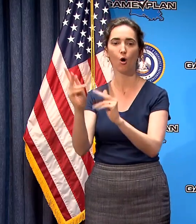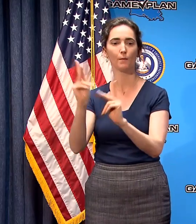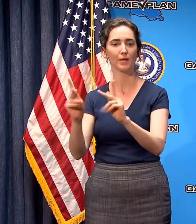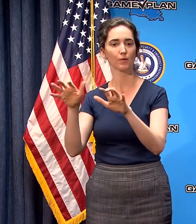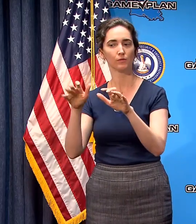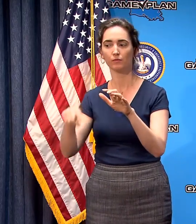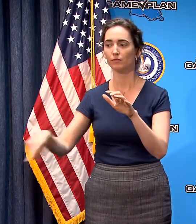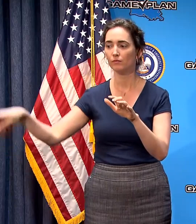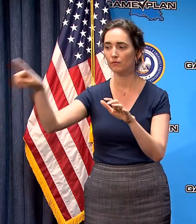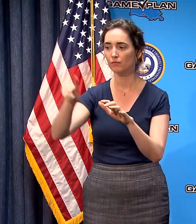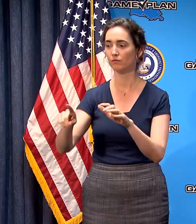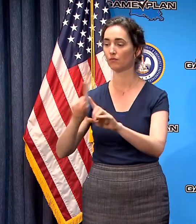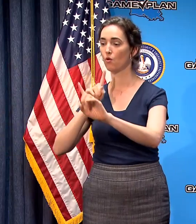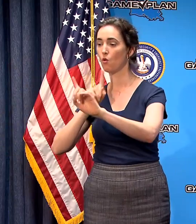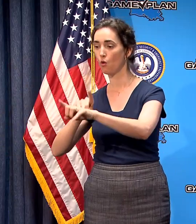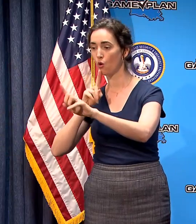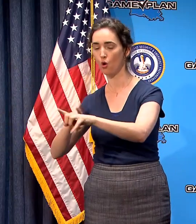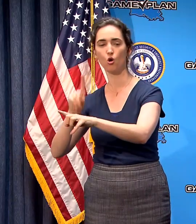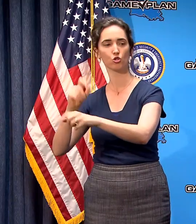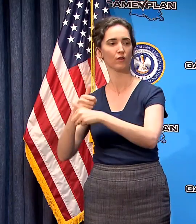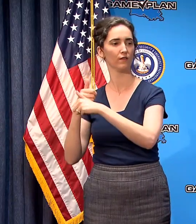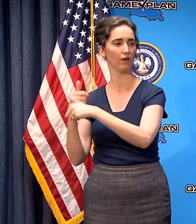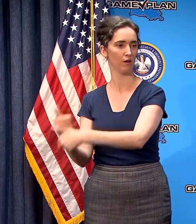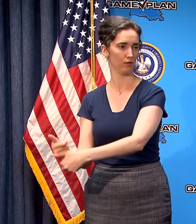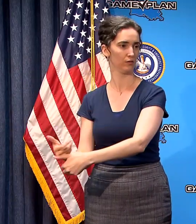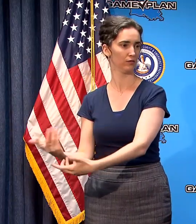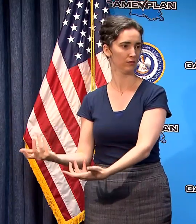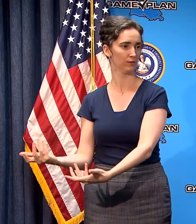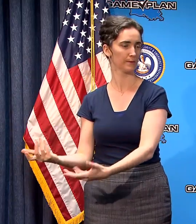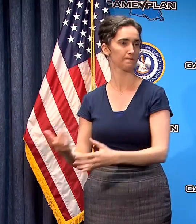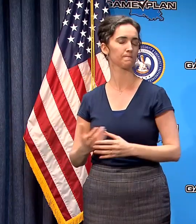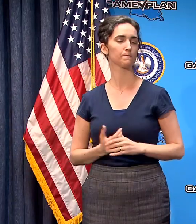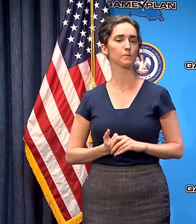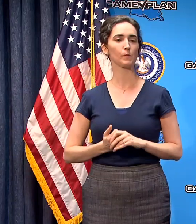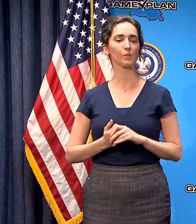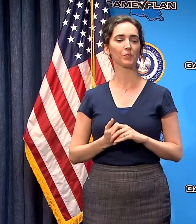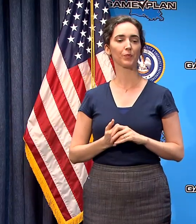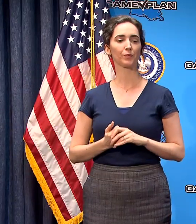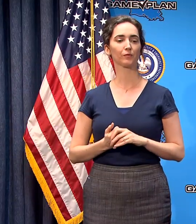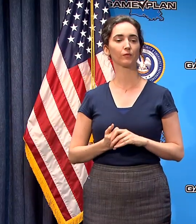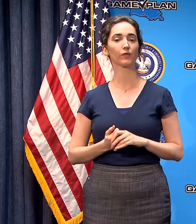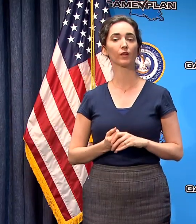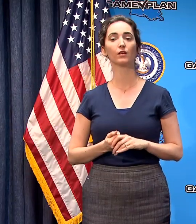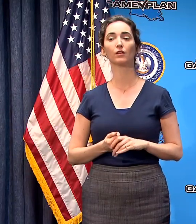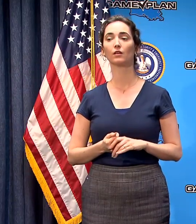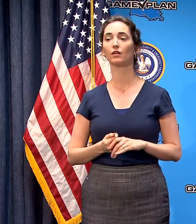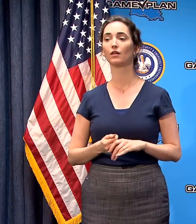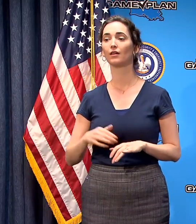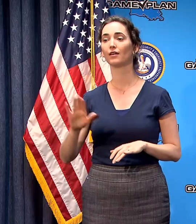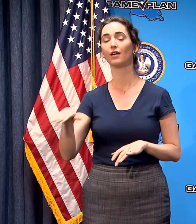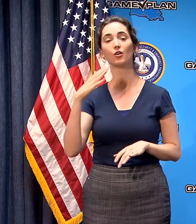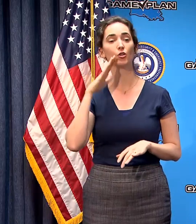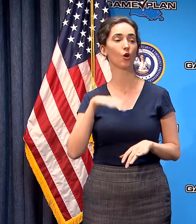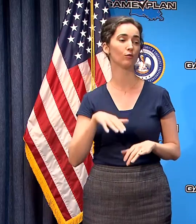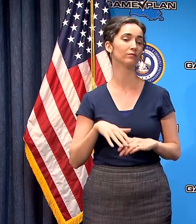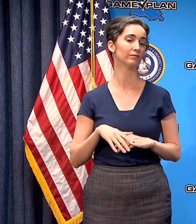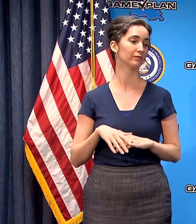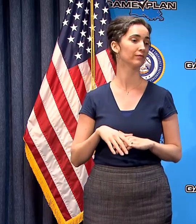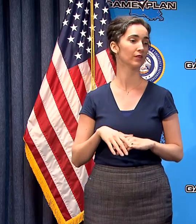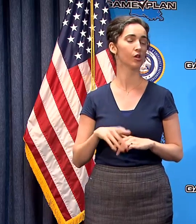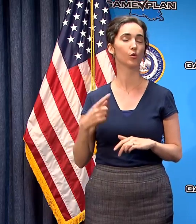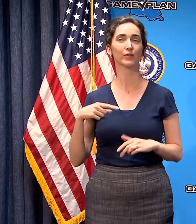do as they're being directed and you know we also still have to find a way